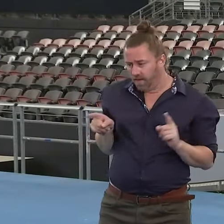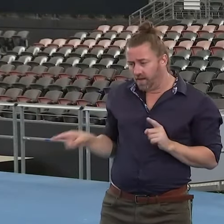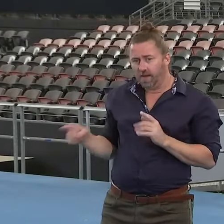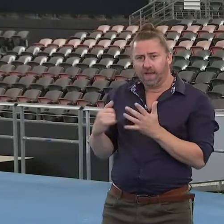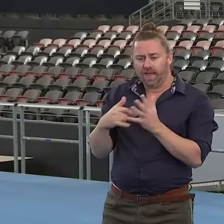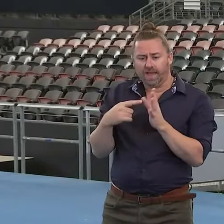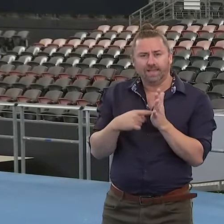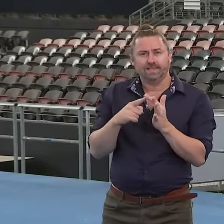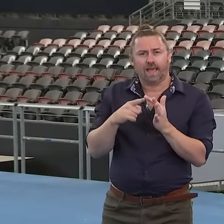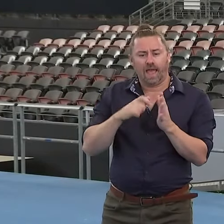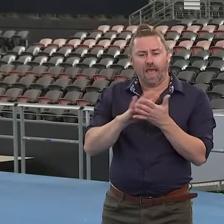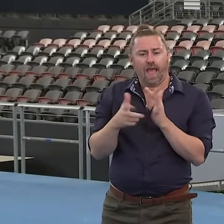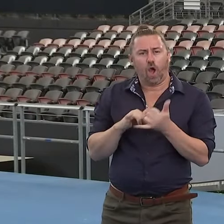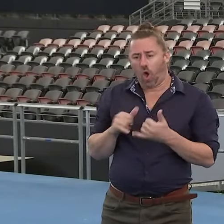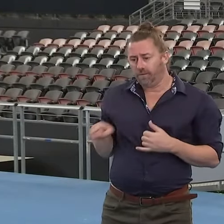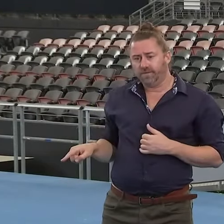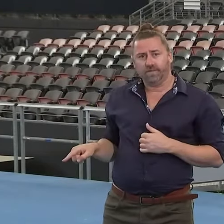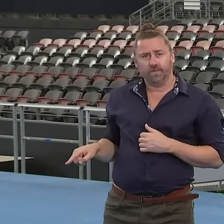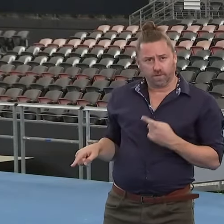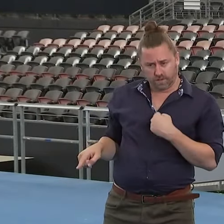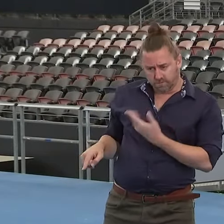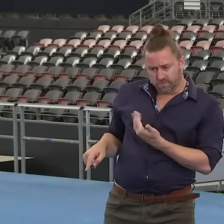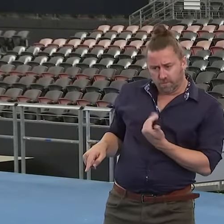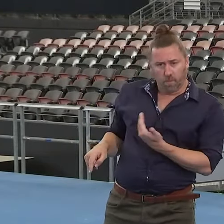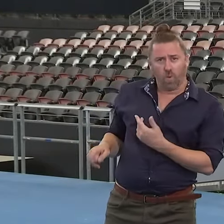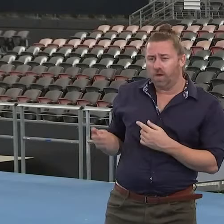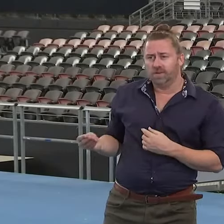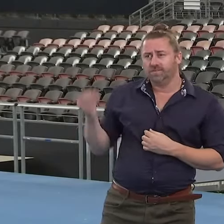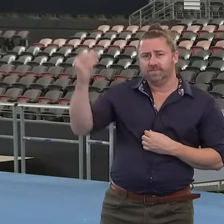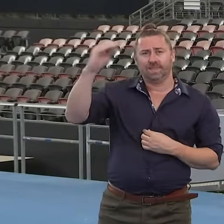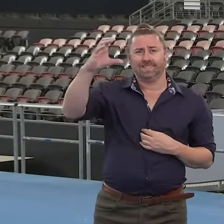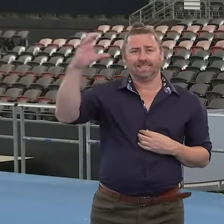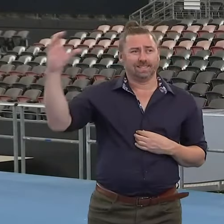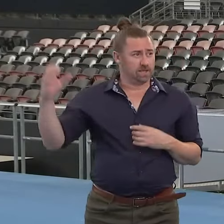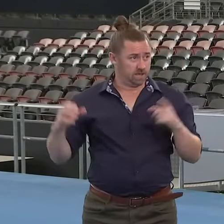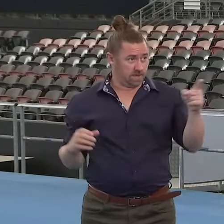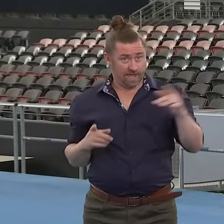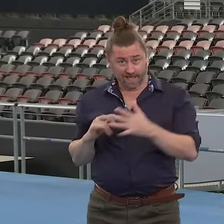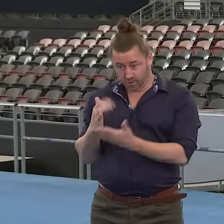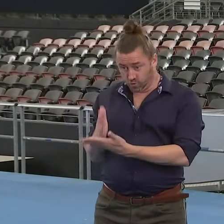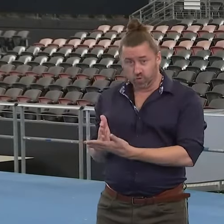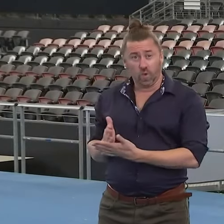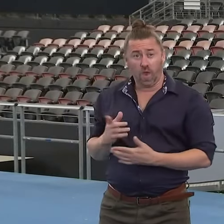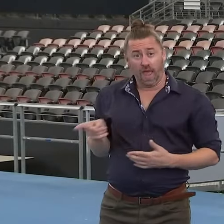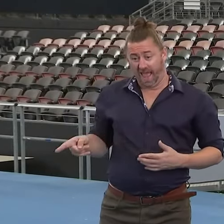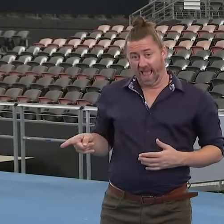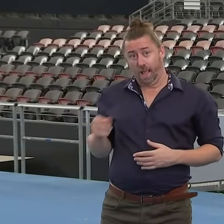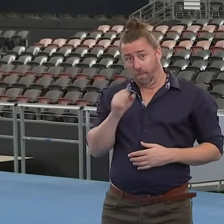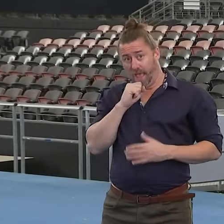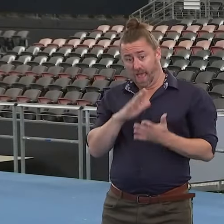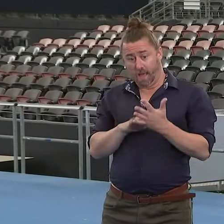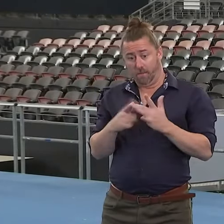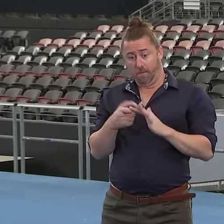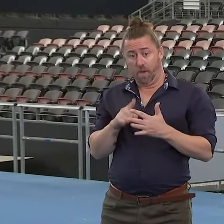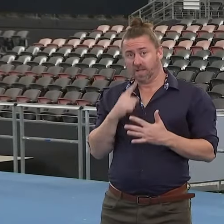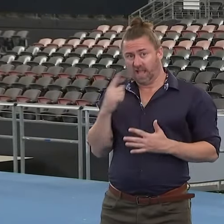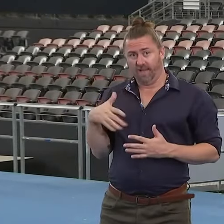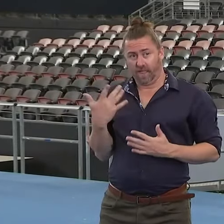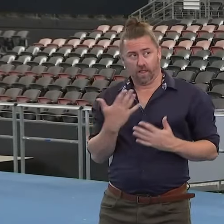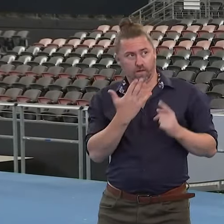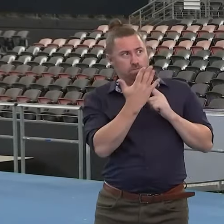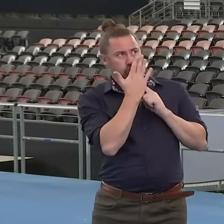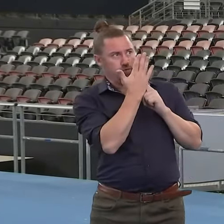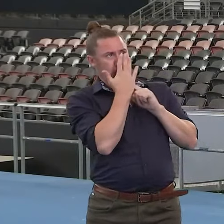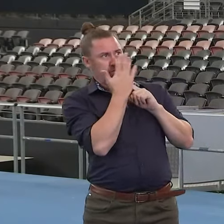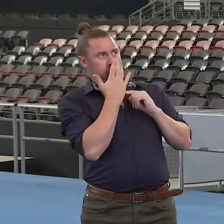the report was sent to the triple C? Do you think there's any truth to what he said? I mean, he's suggesting he was pressured. I that's pretty concerning. Well, that's